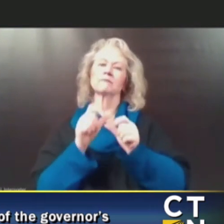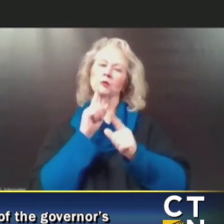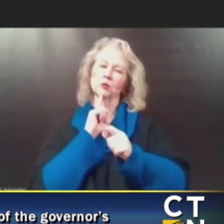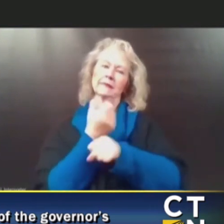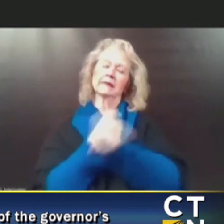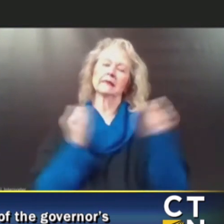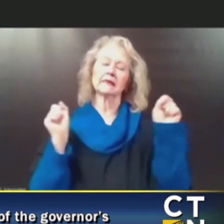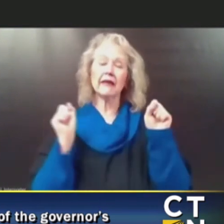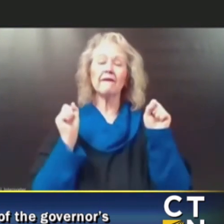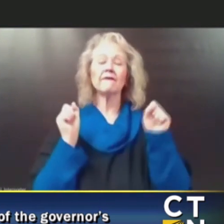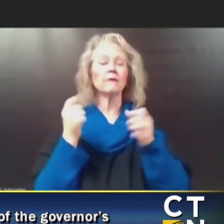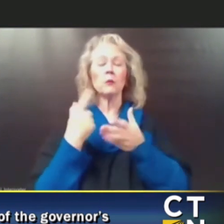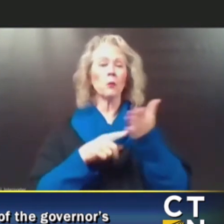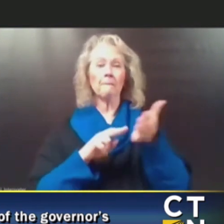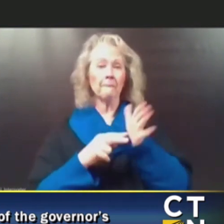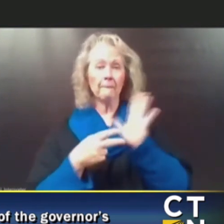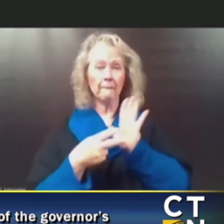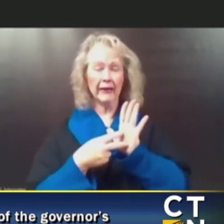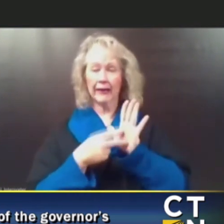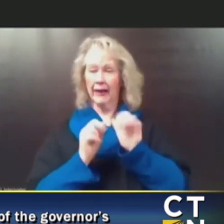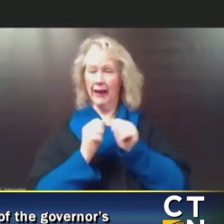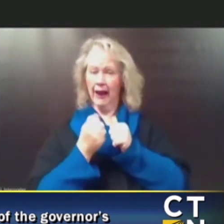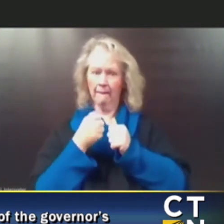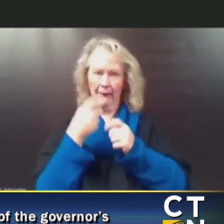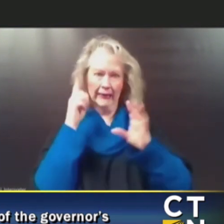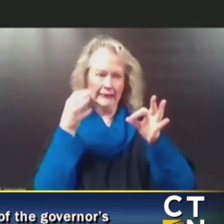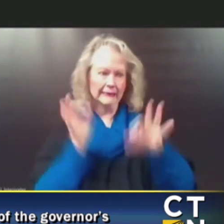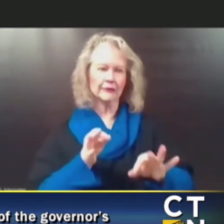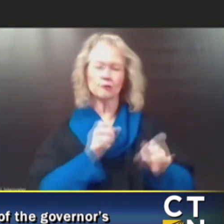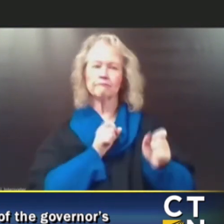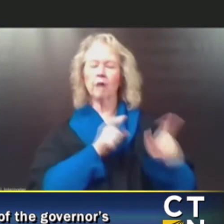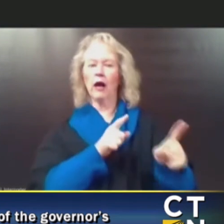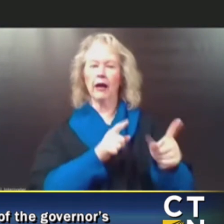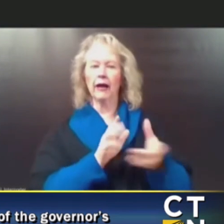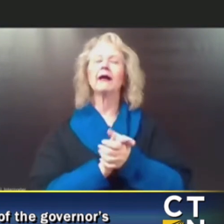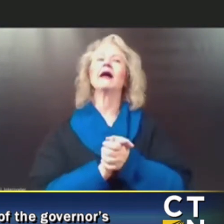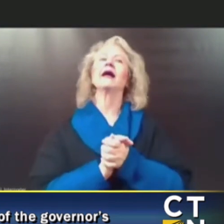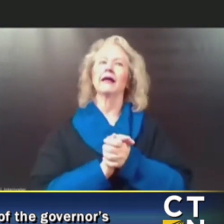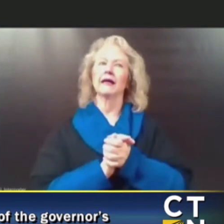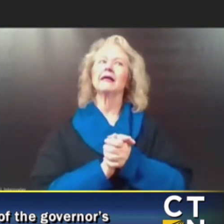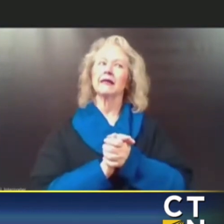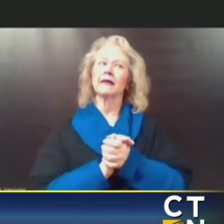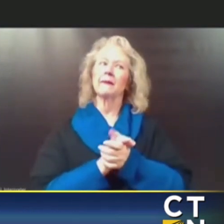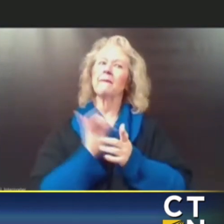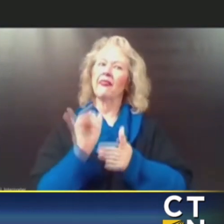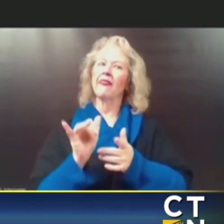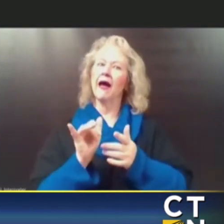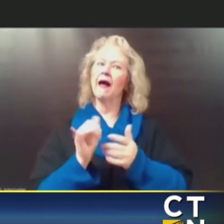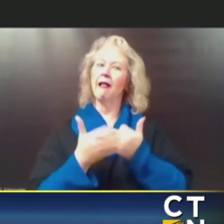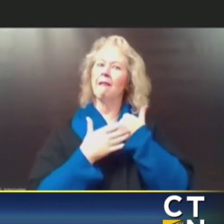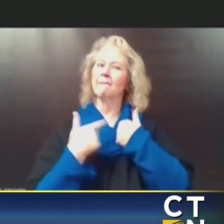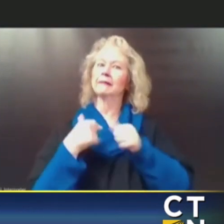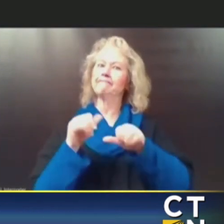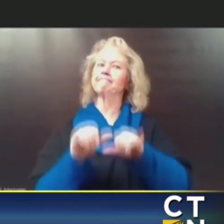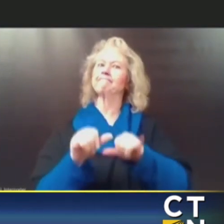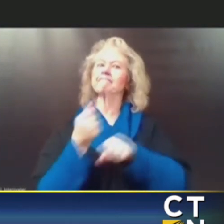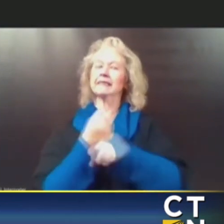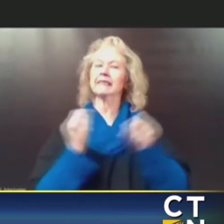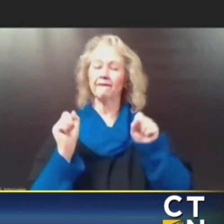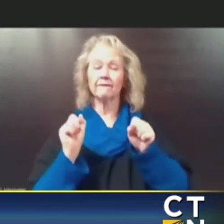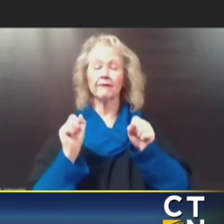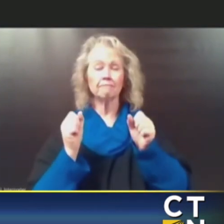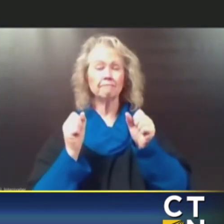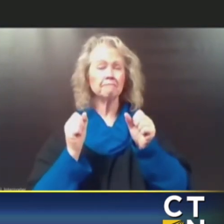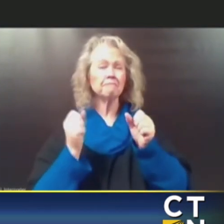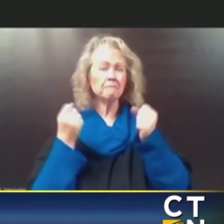meant in terms of making decisions on the run, I think it's kept us safe. Obviously, a lot of what we did